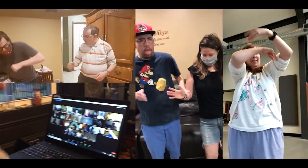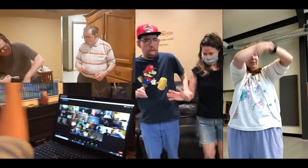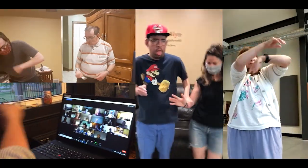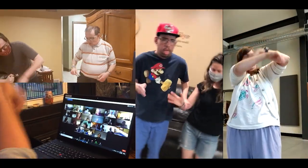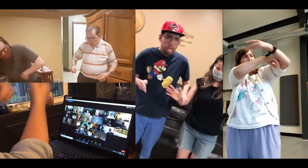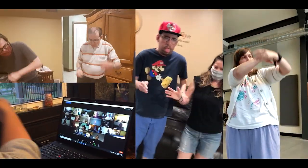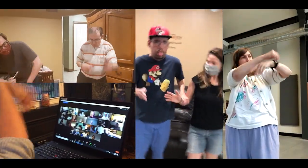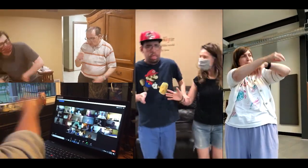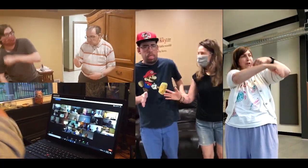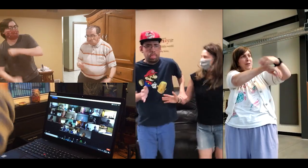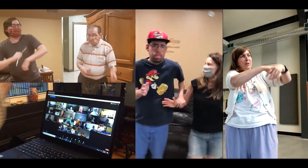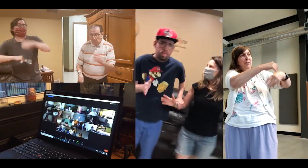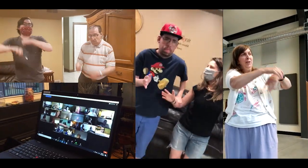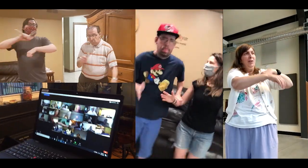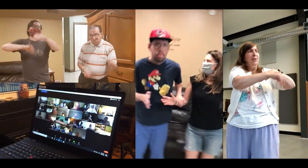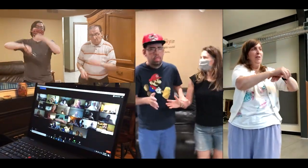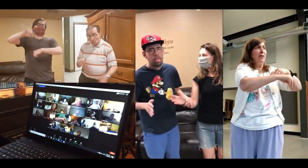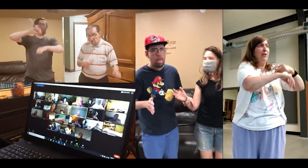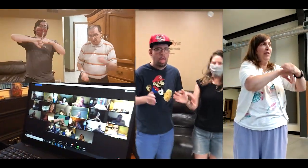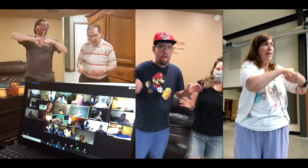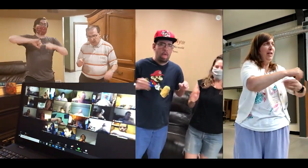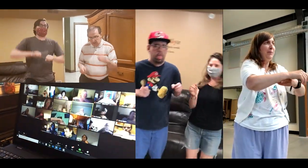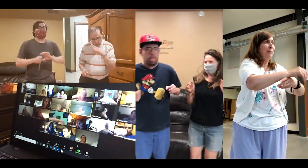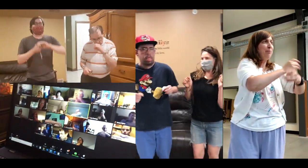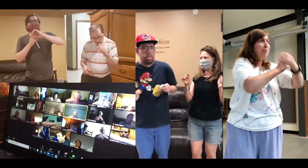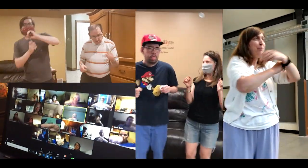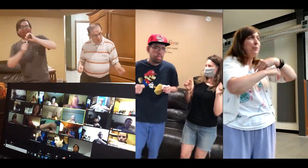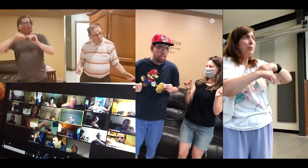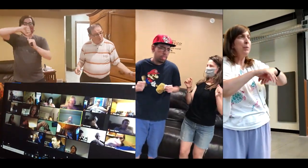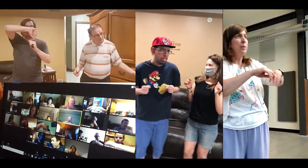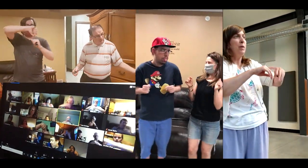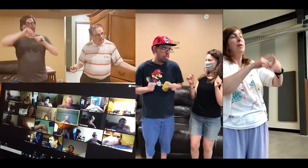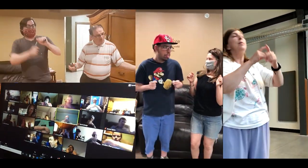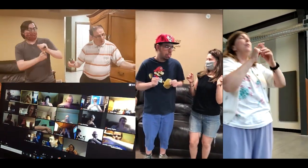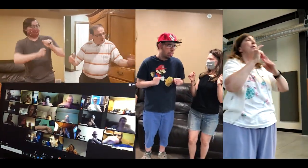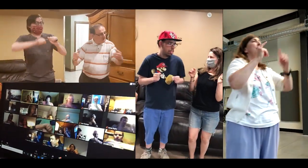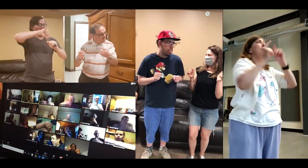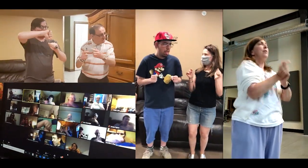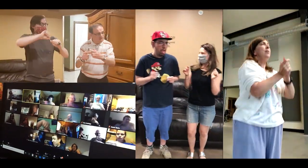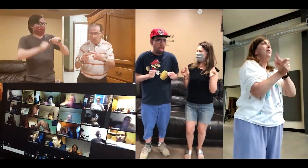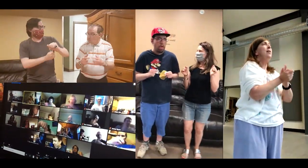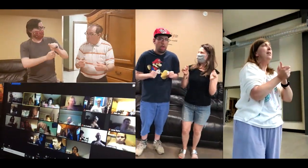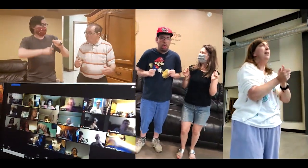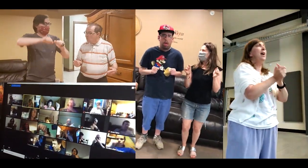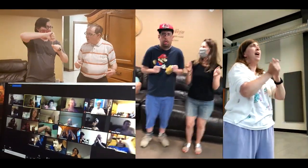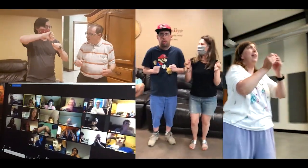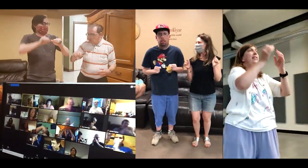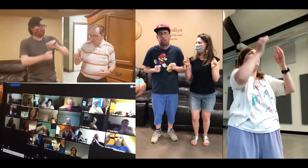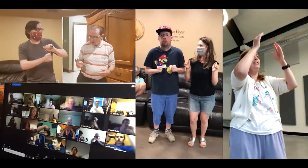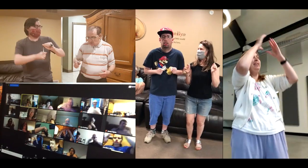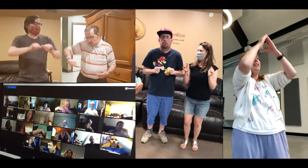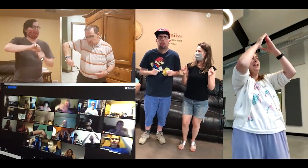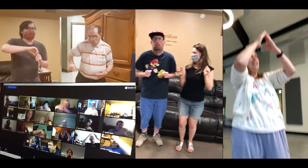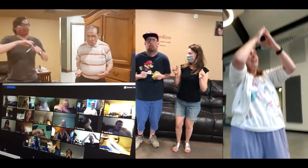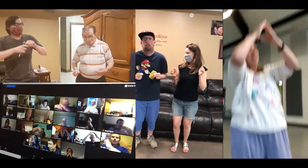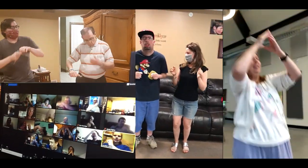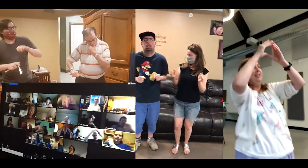Rollin' over the ocean, rollin' over the sea Go and do your part to build community